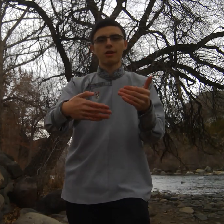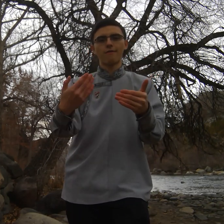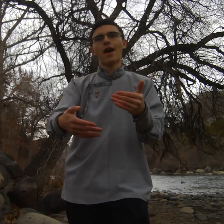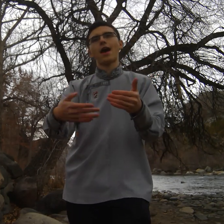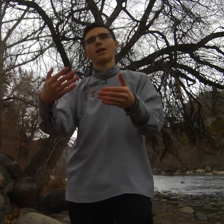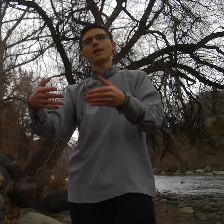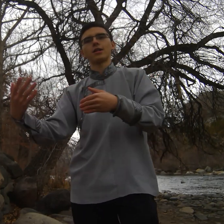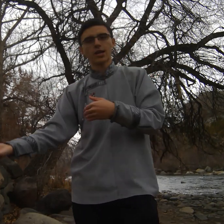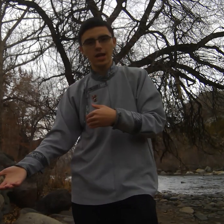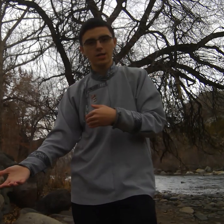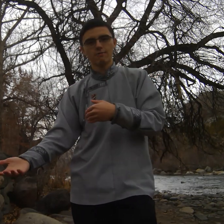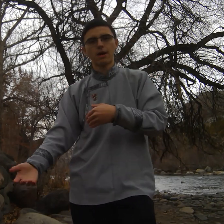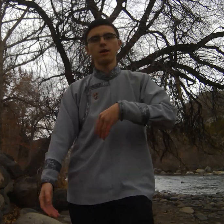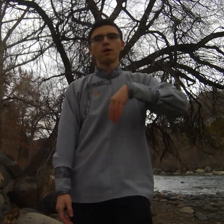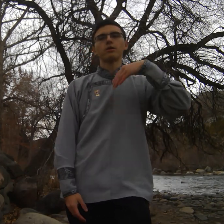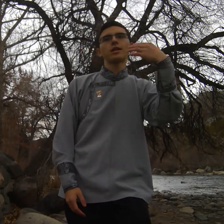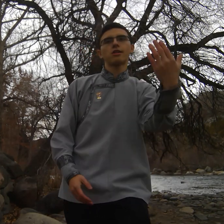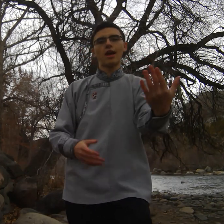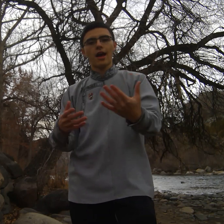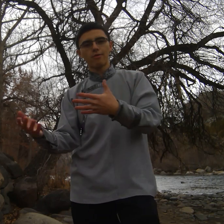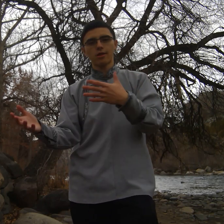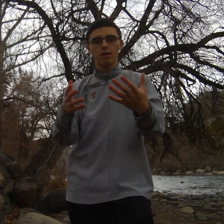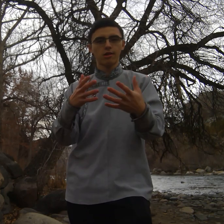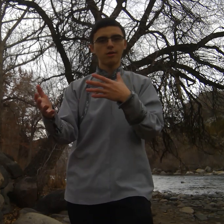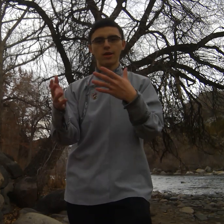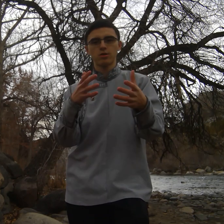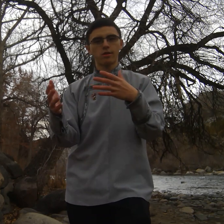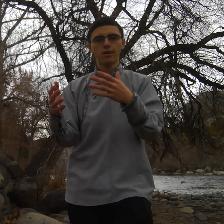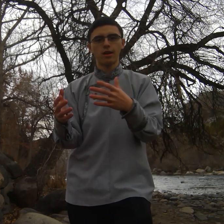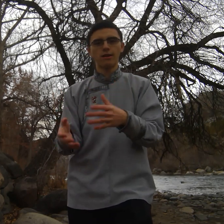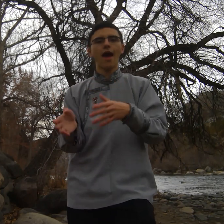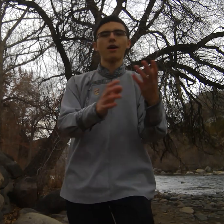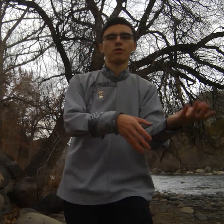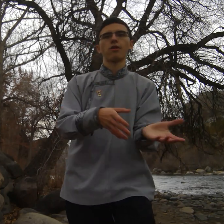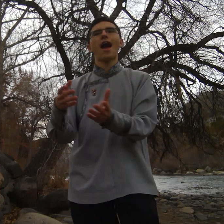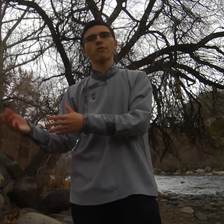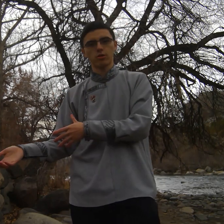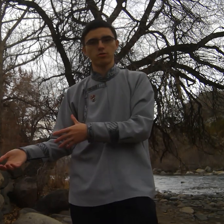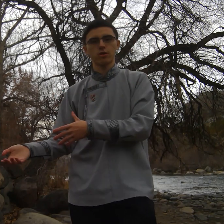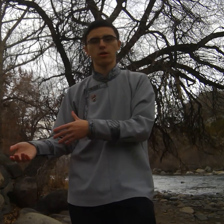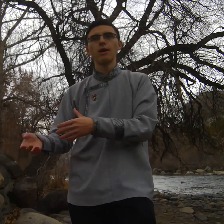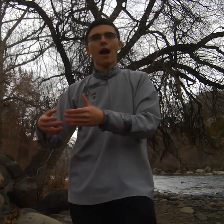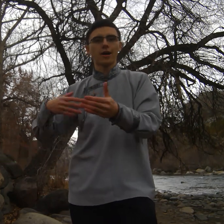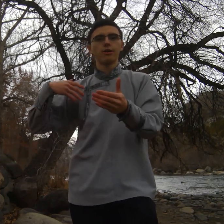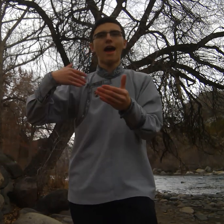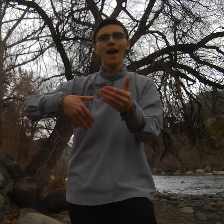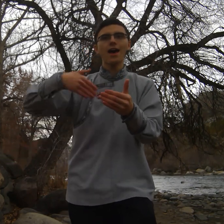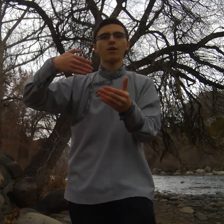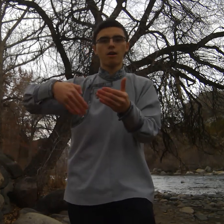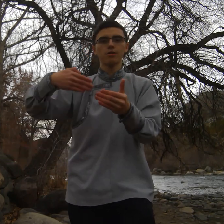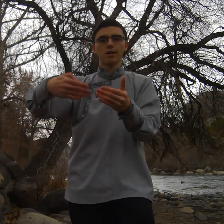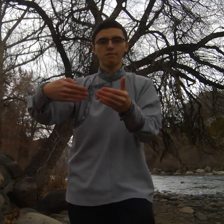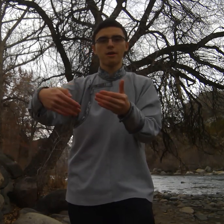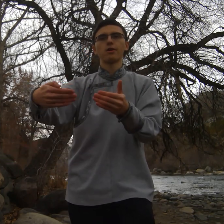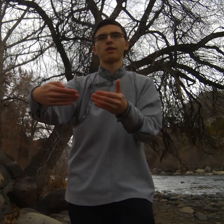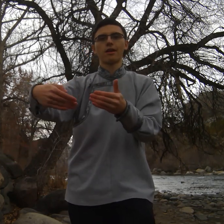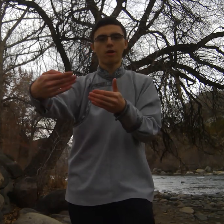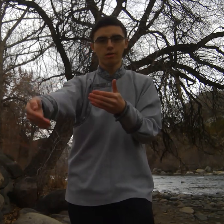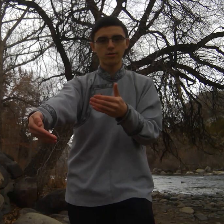I've had in education but let's say I was also interested in health or agriculture I could add all the experiences I've also